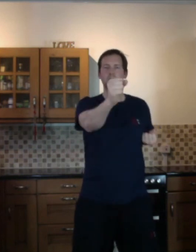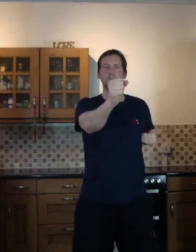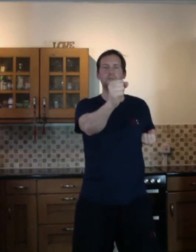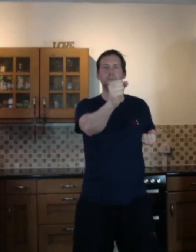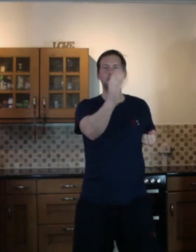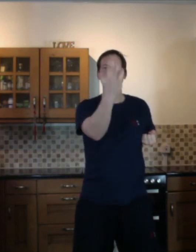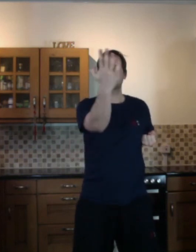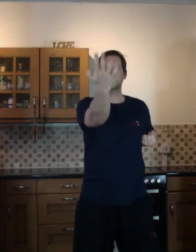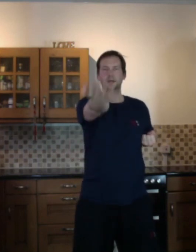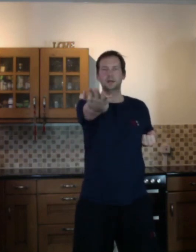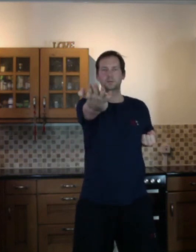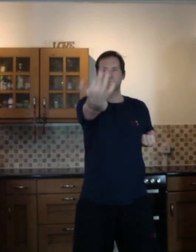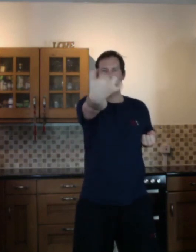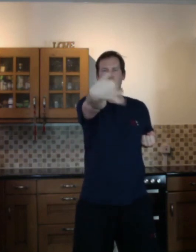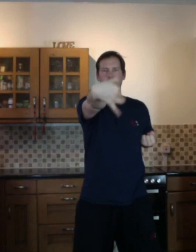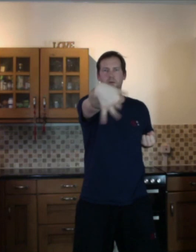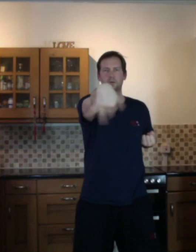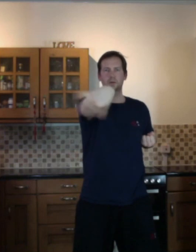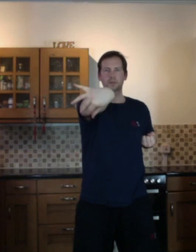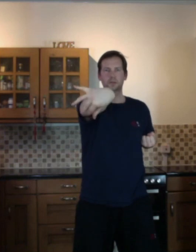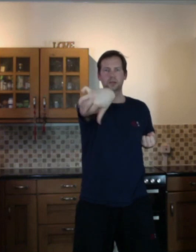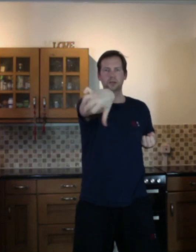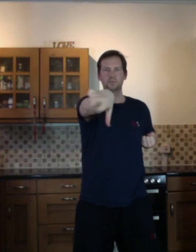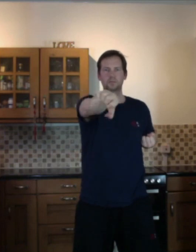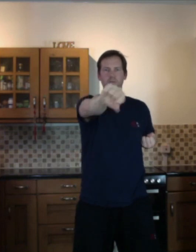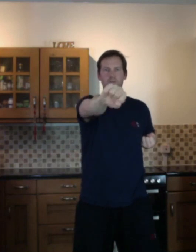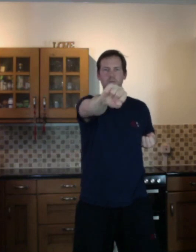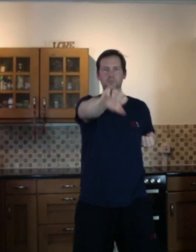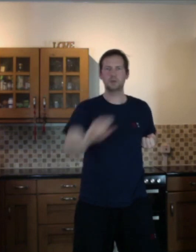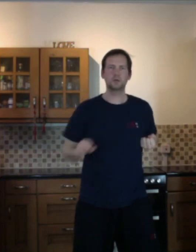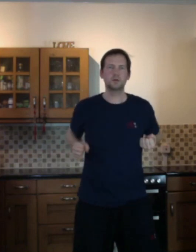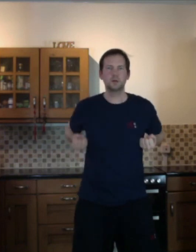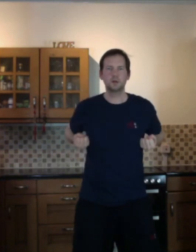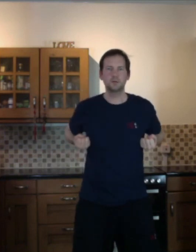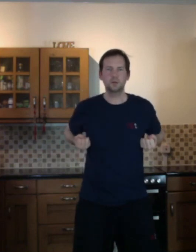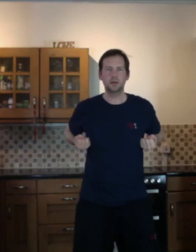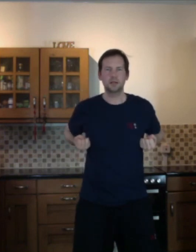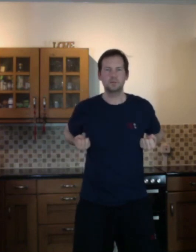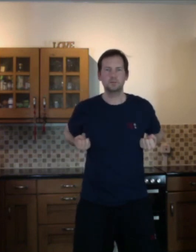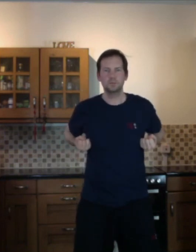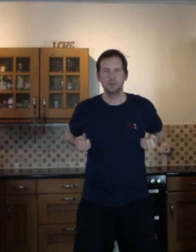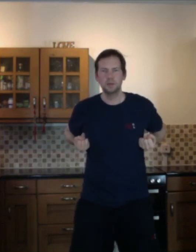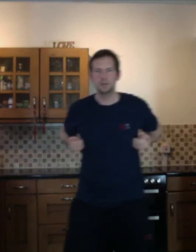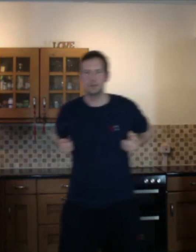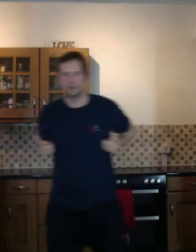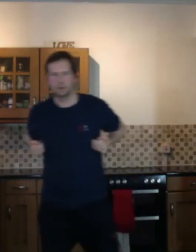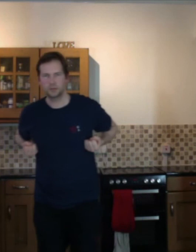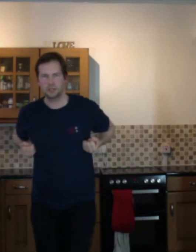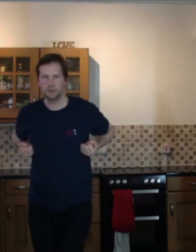And pull back. And then close your stance.